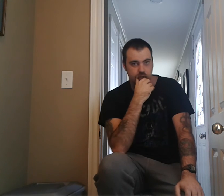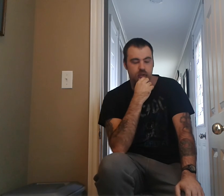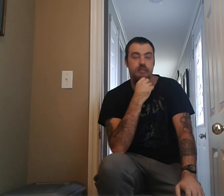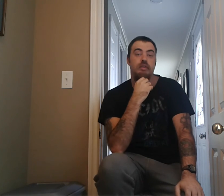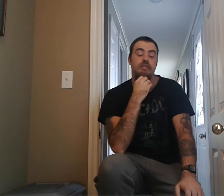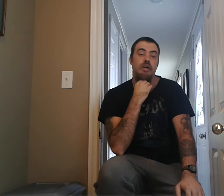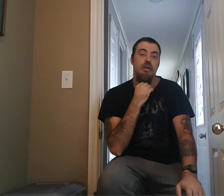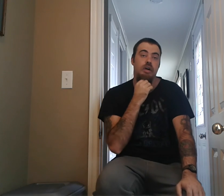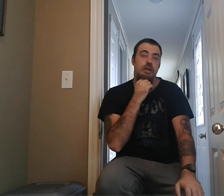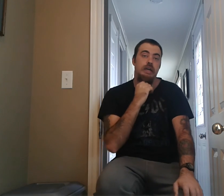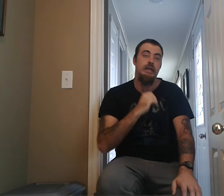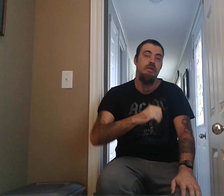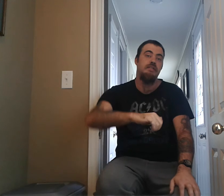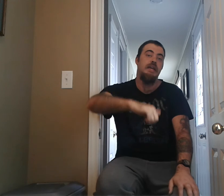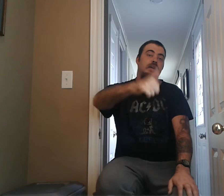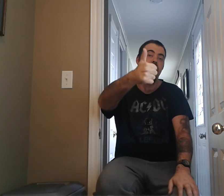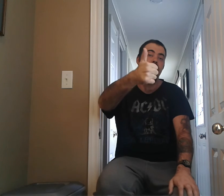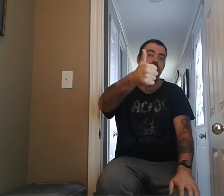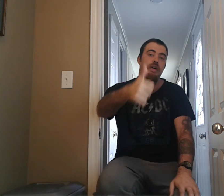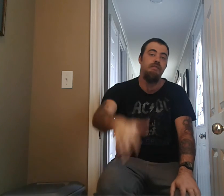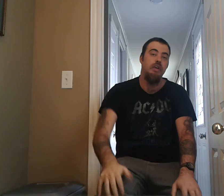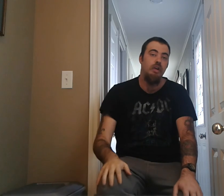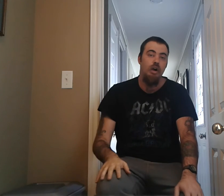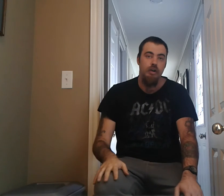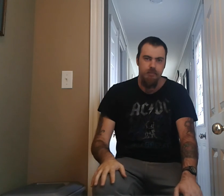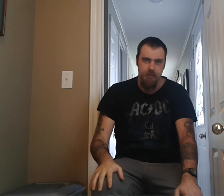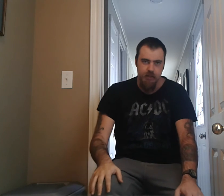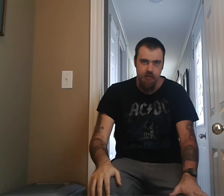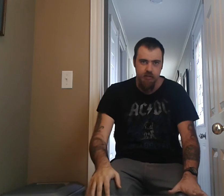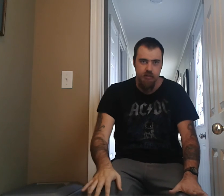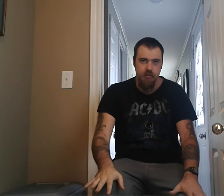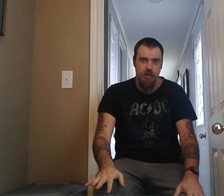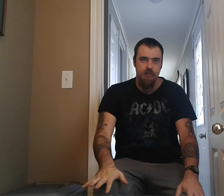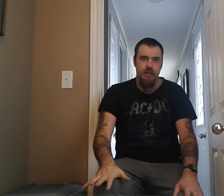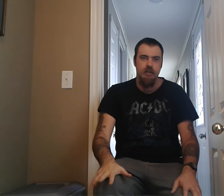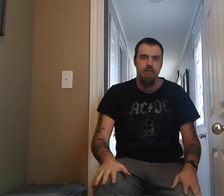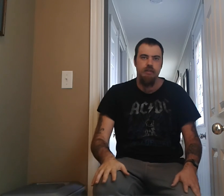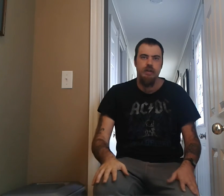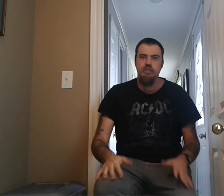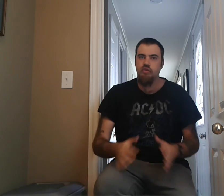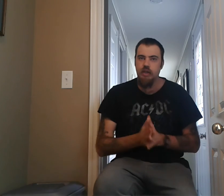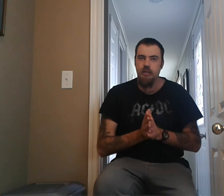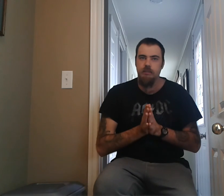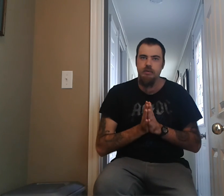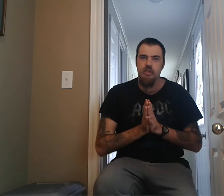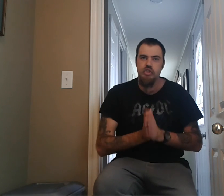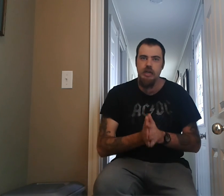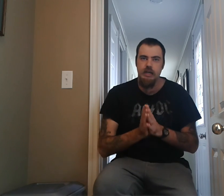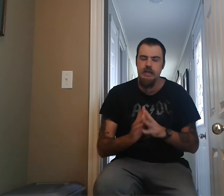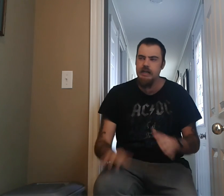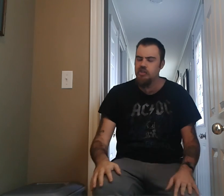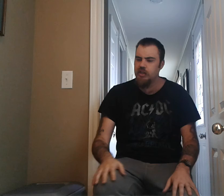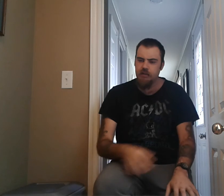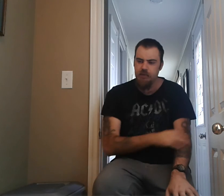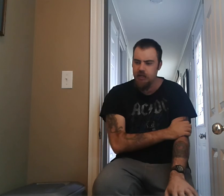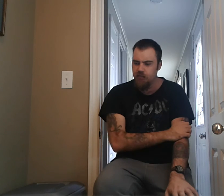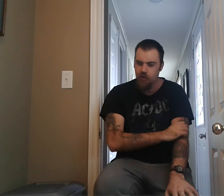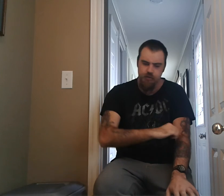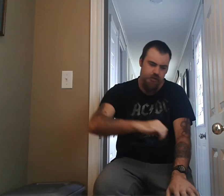goes on and on. Anyways, hit a thumbs up. All you people at this subscribe, thank you very much. Greatly appreciate it. And check many more. Just scroll